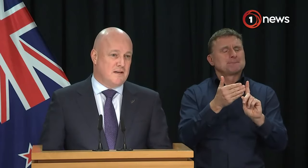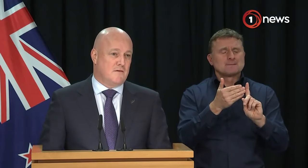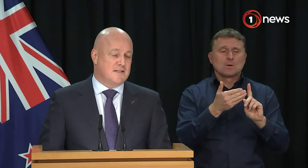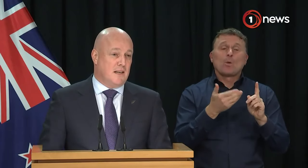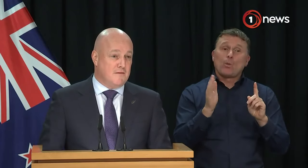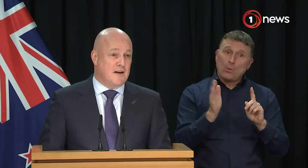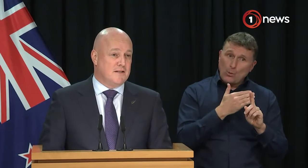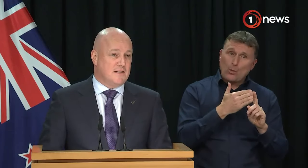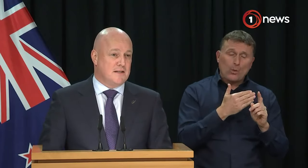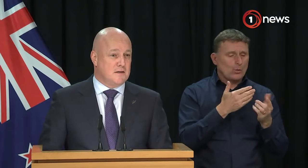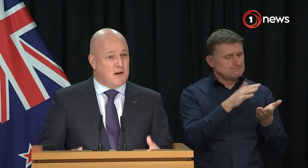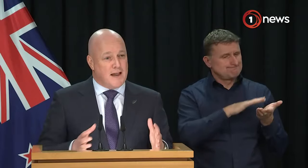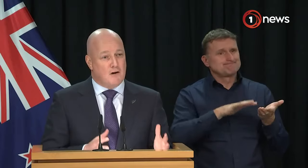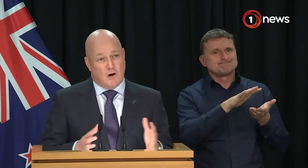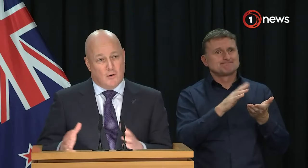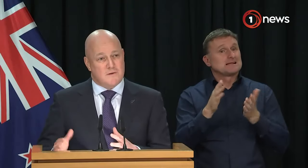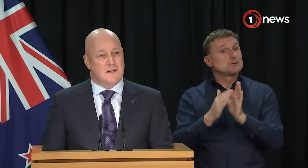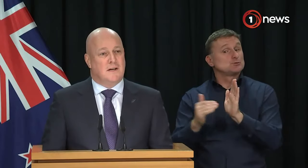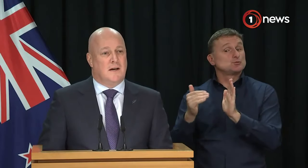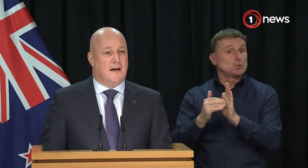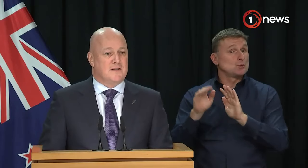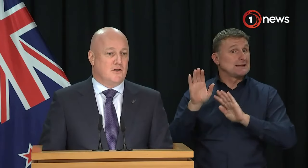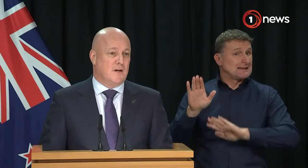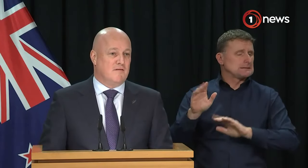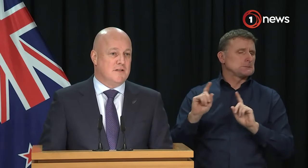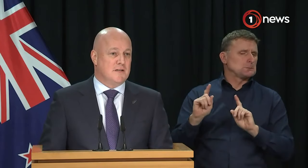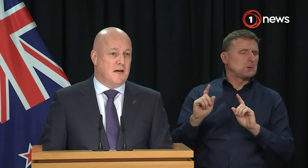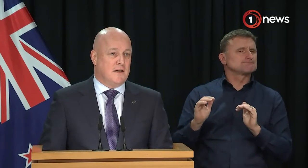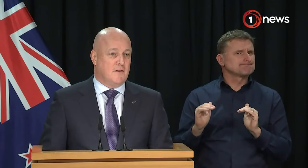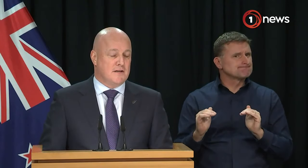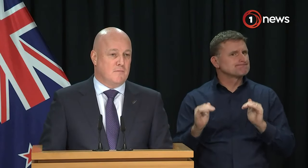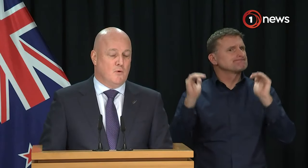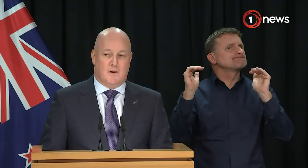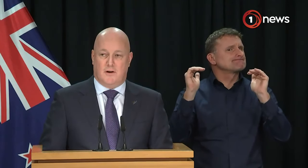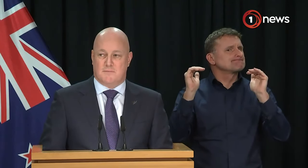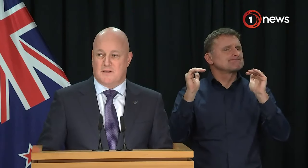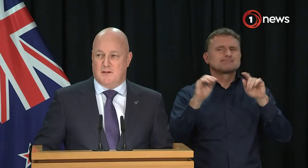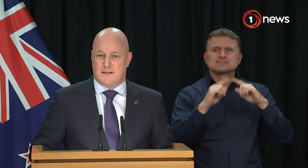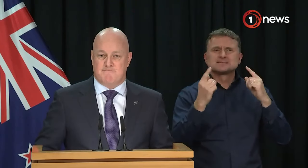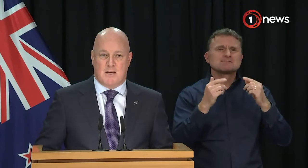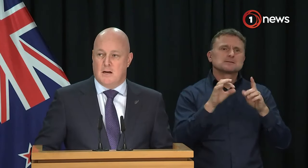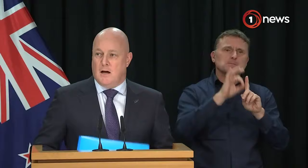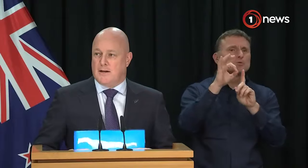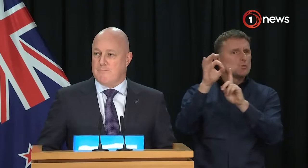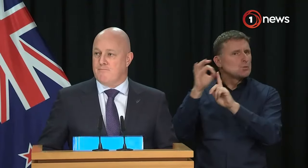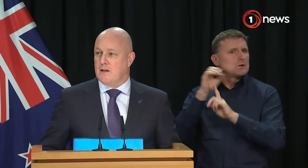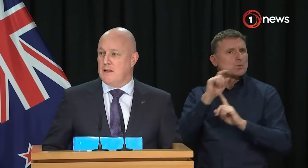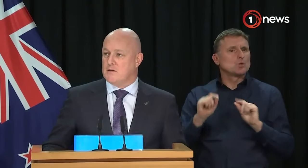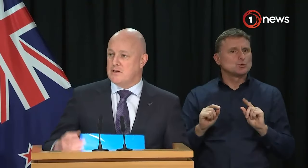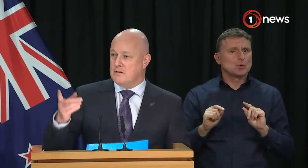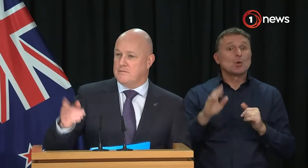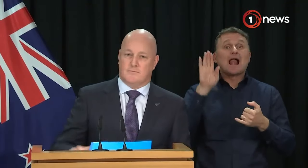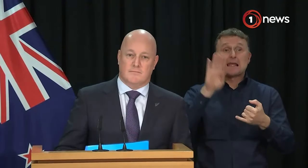and all designed for us to lift our intensity and to play our roles as a new Government, given our different portfolio responsibilities. Okay,